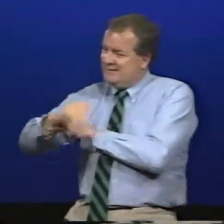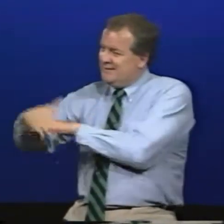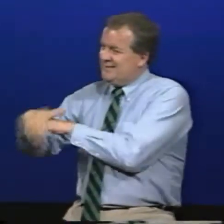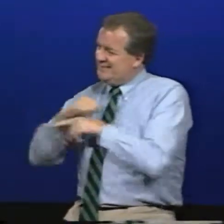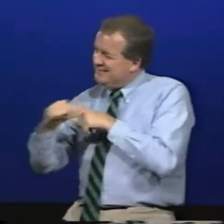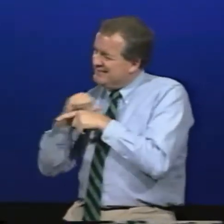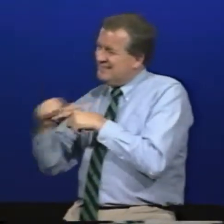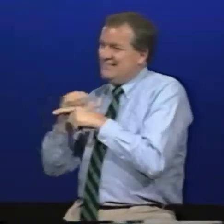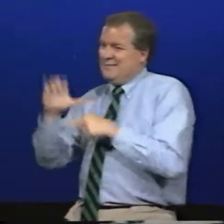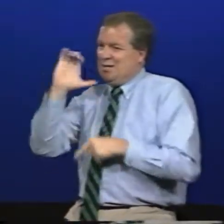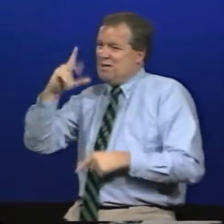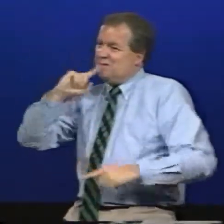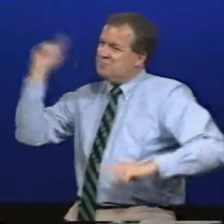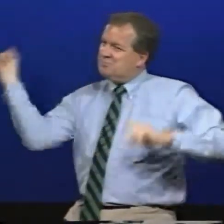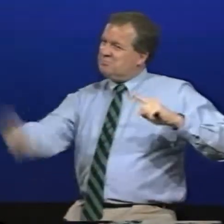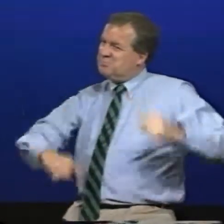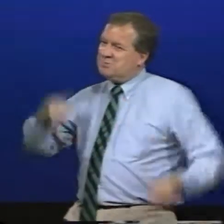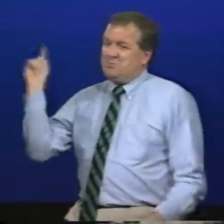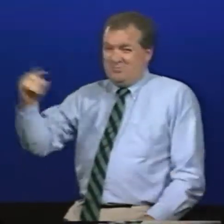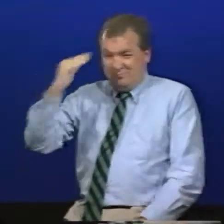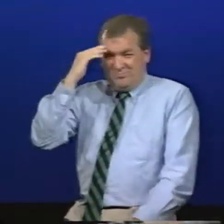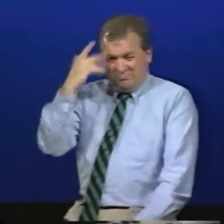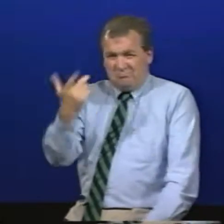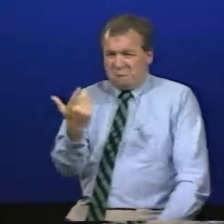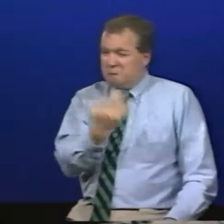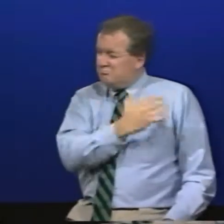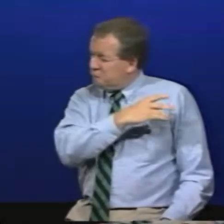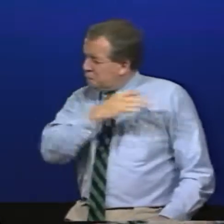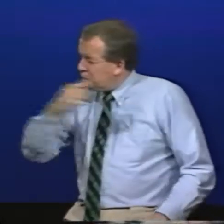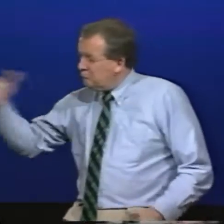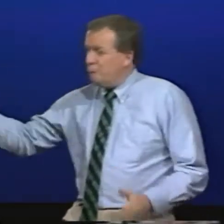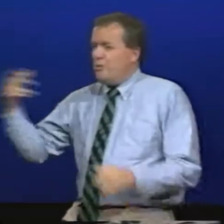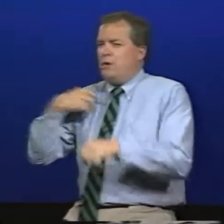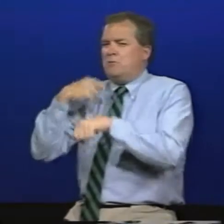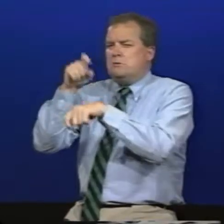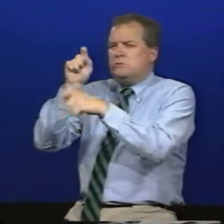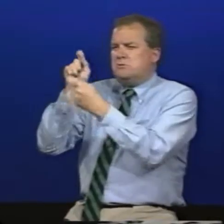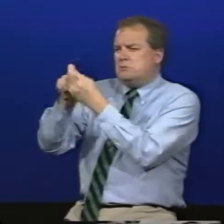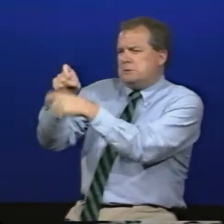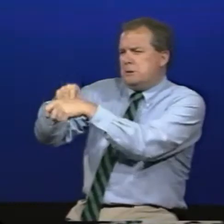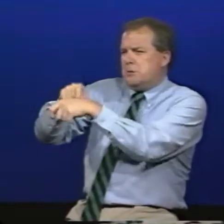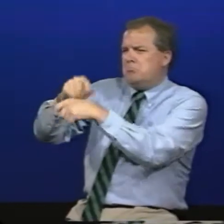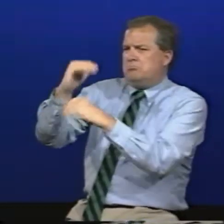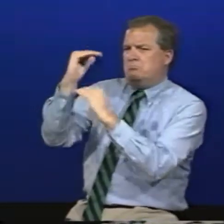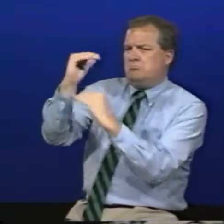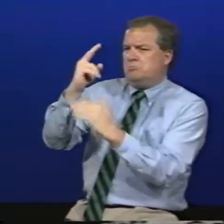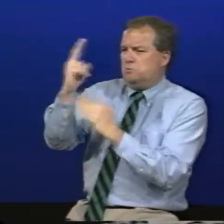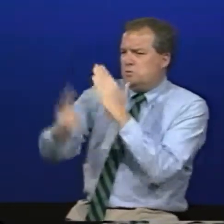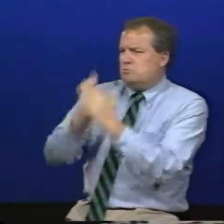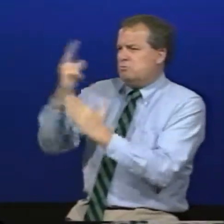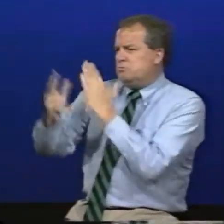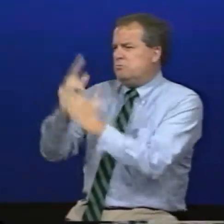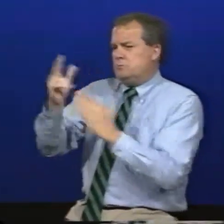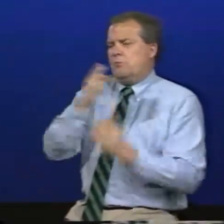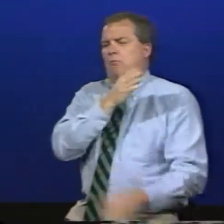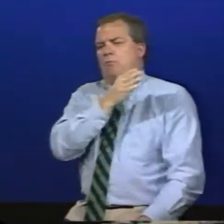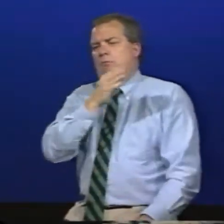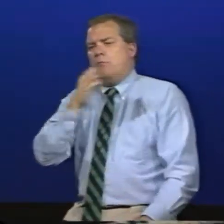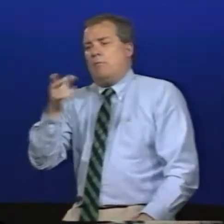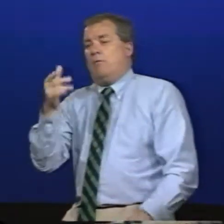work seven afternoons a week and a coach can order them to do that as much as they want you just have to basically set up